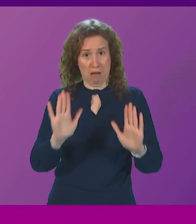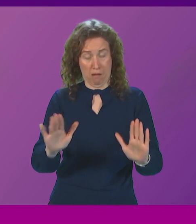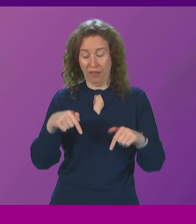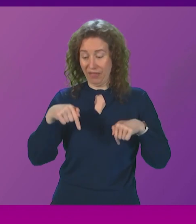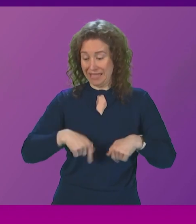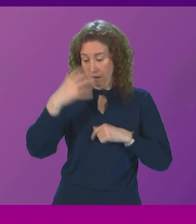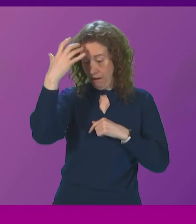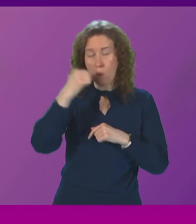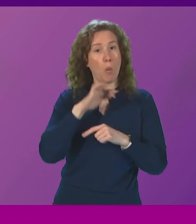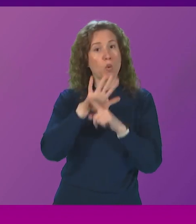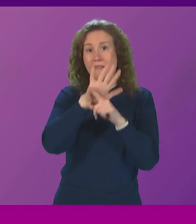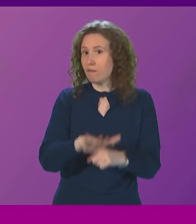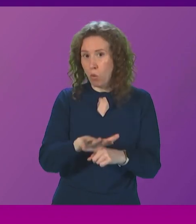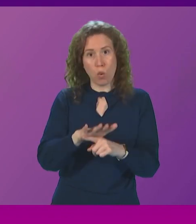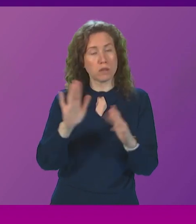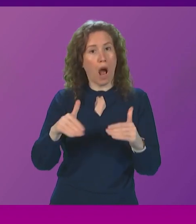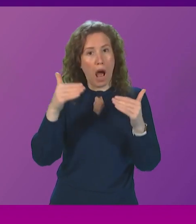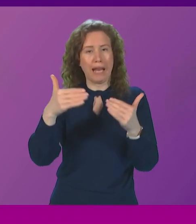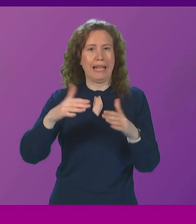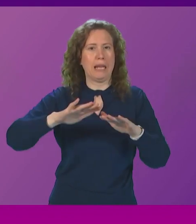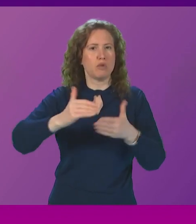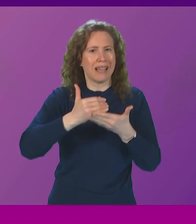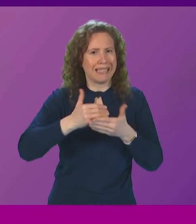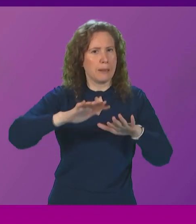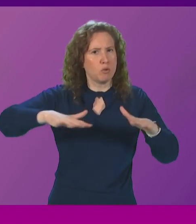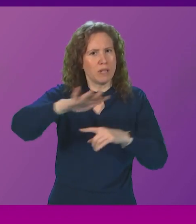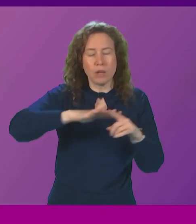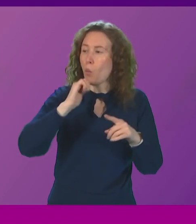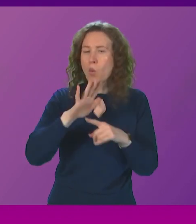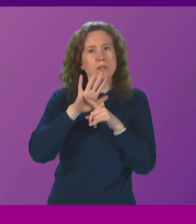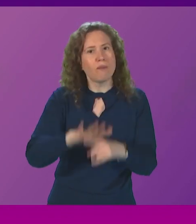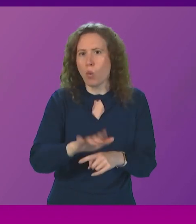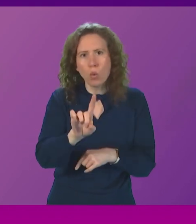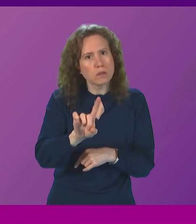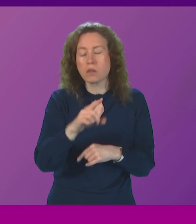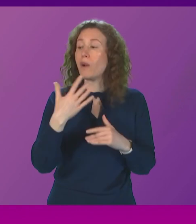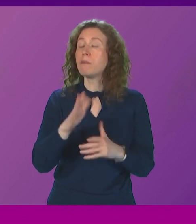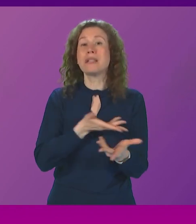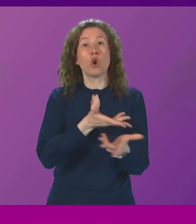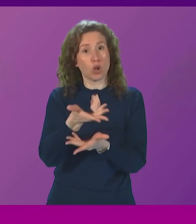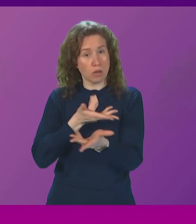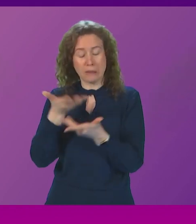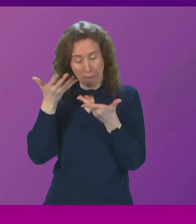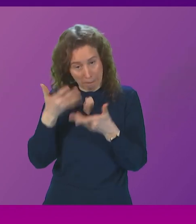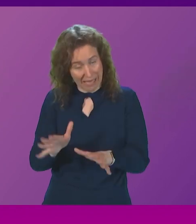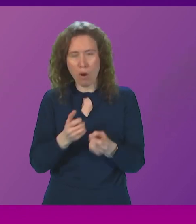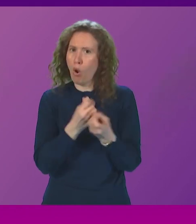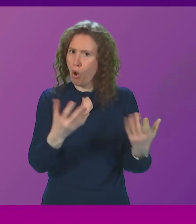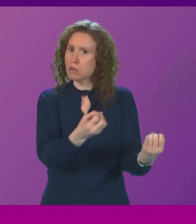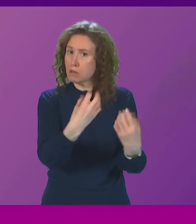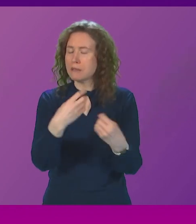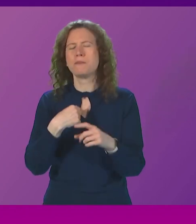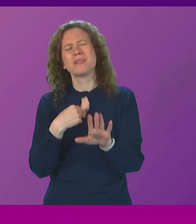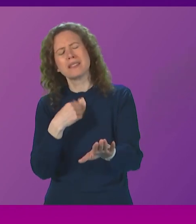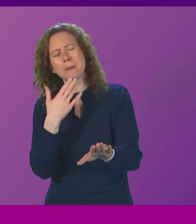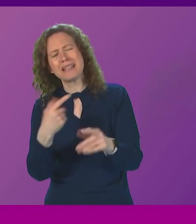impose HPMAs on any community that vehemently opposes them. Now, we've done the consultation. We've had enormous response to First Minister,